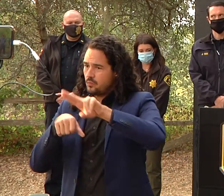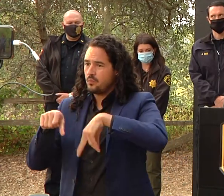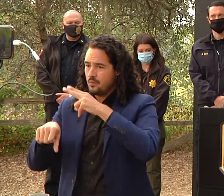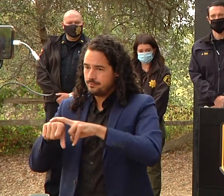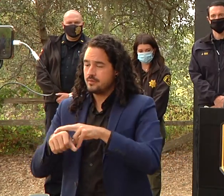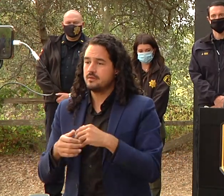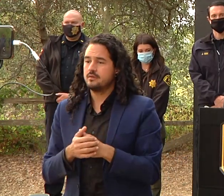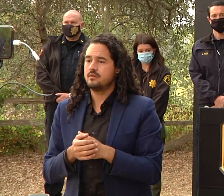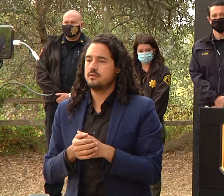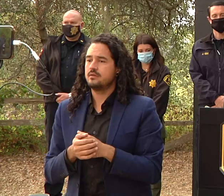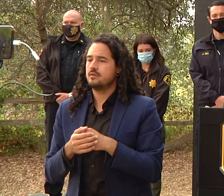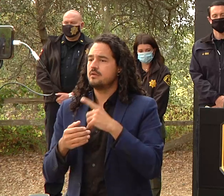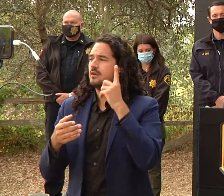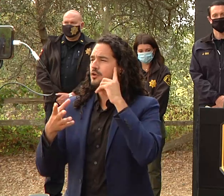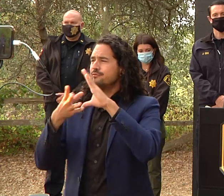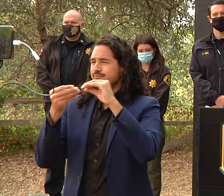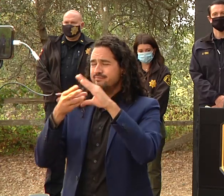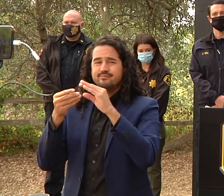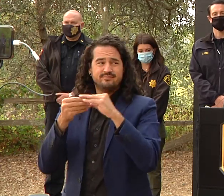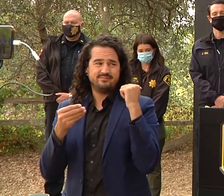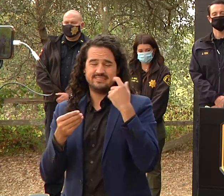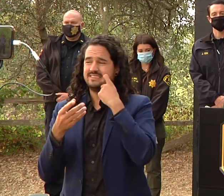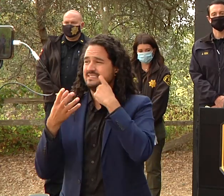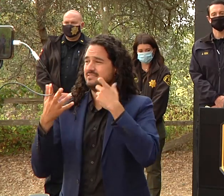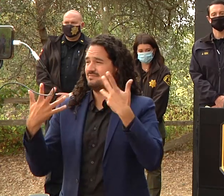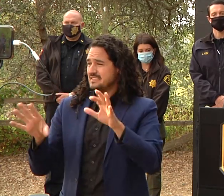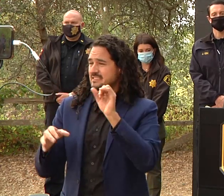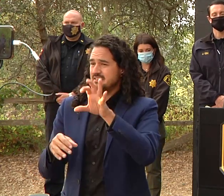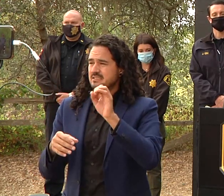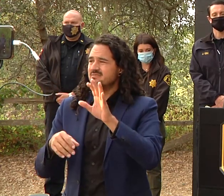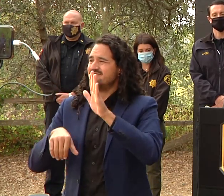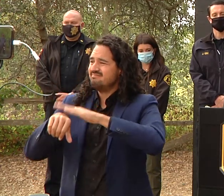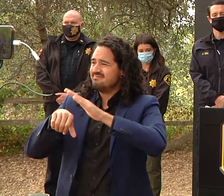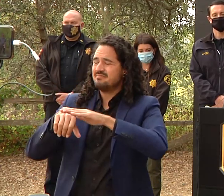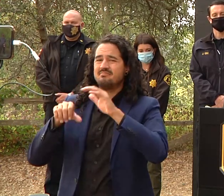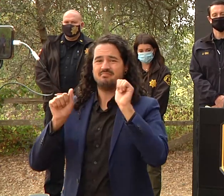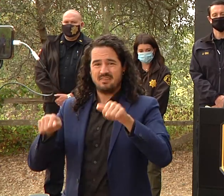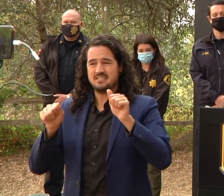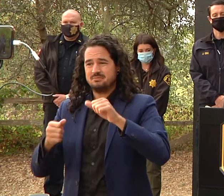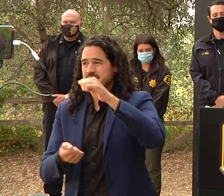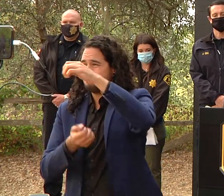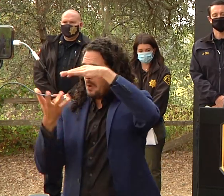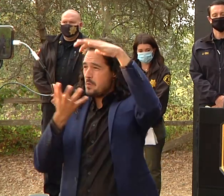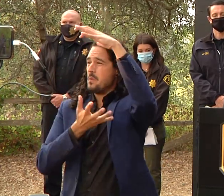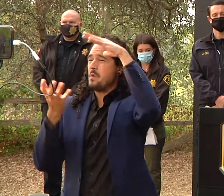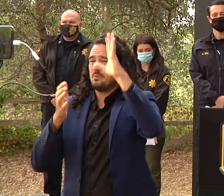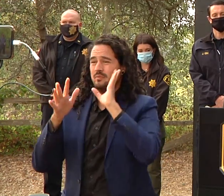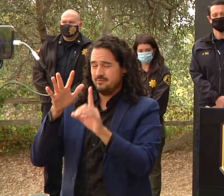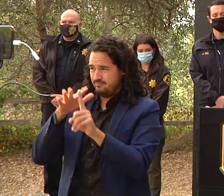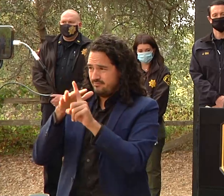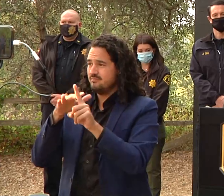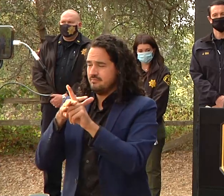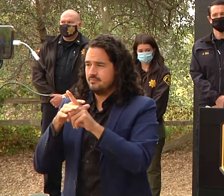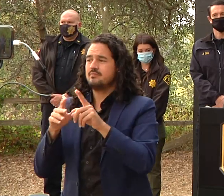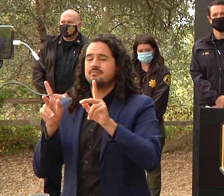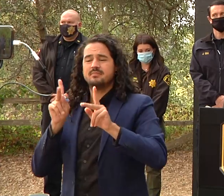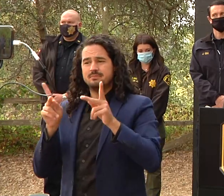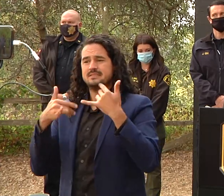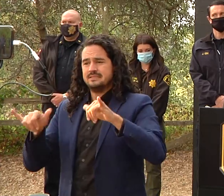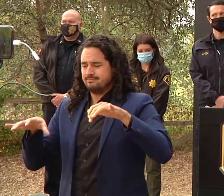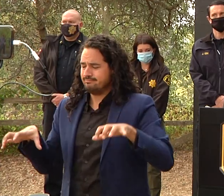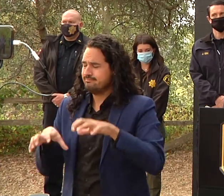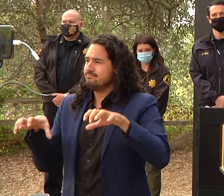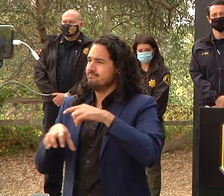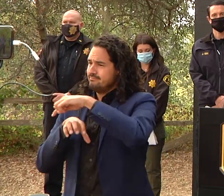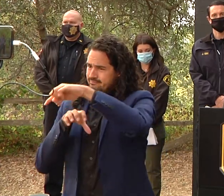control lines so people need to be vigilant about that we're going to have resources in there as it was stated making sure that those are contained